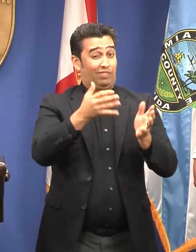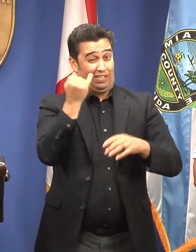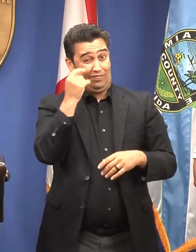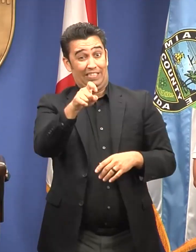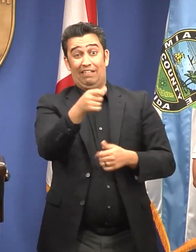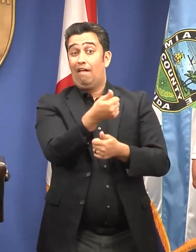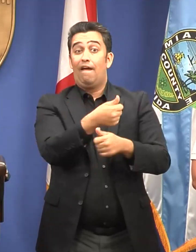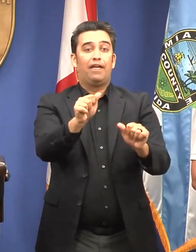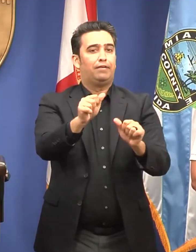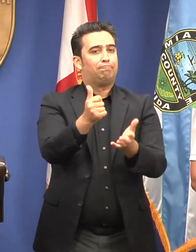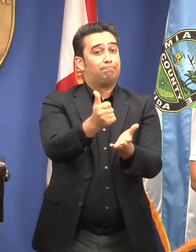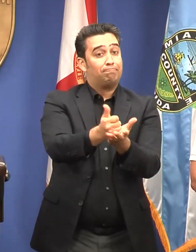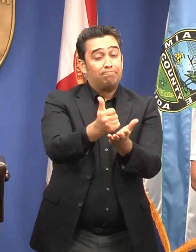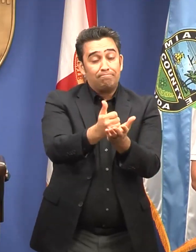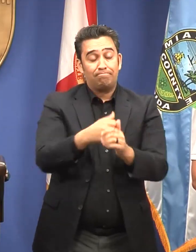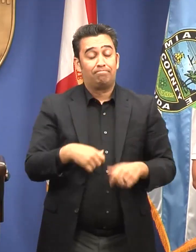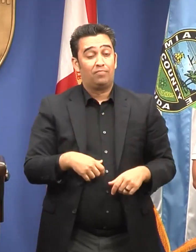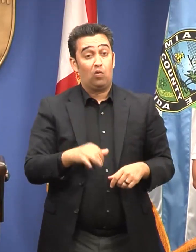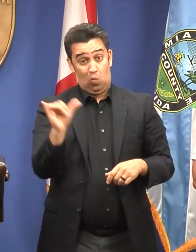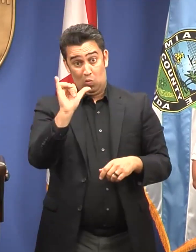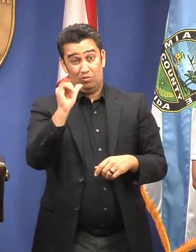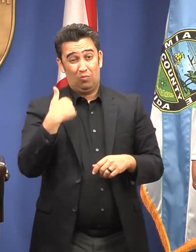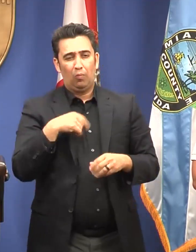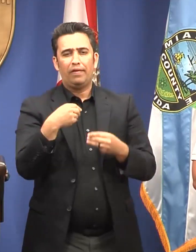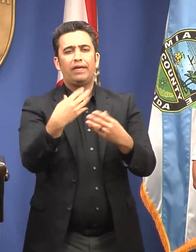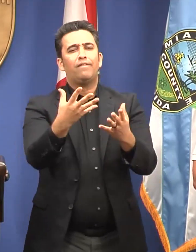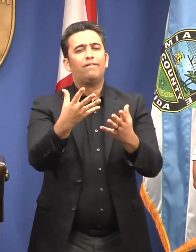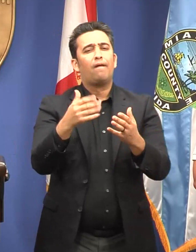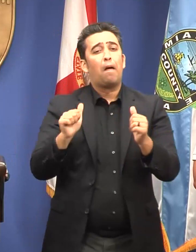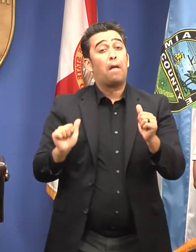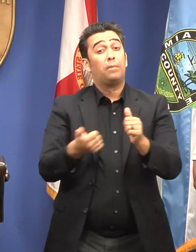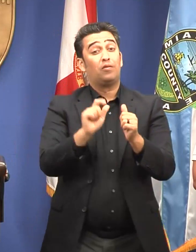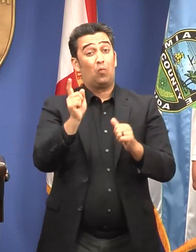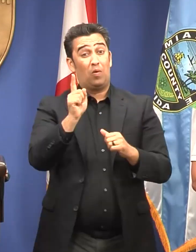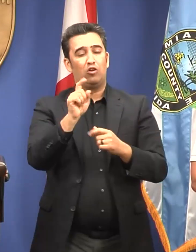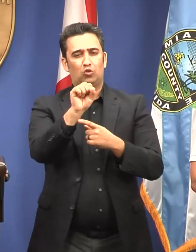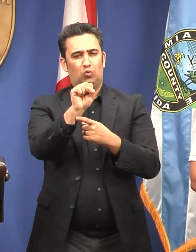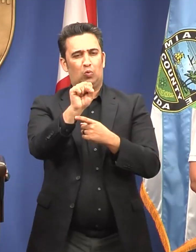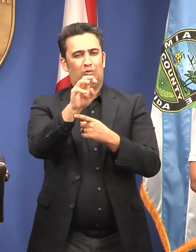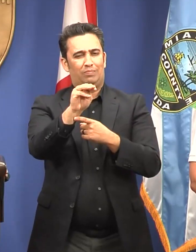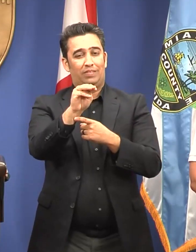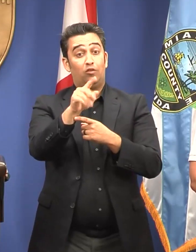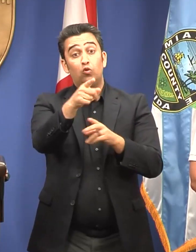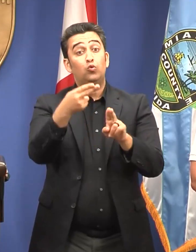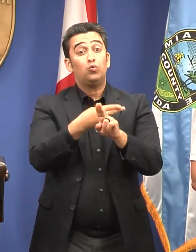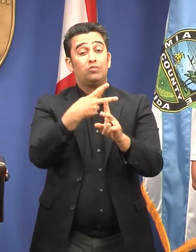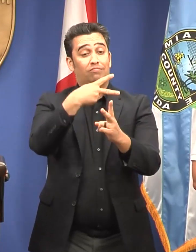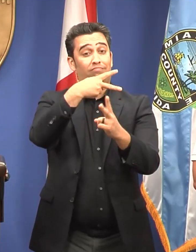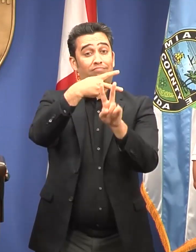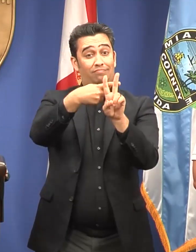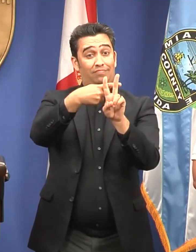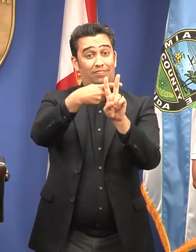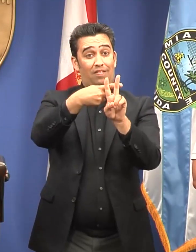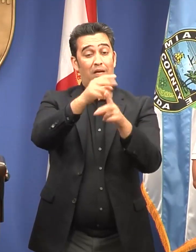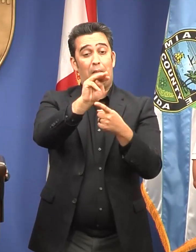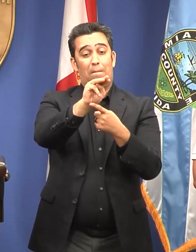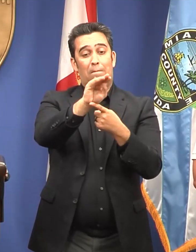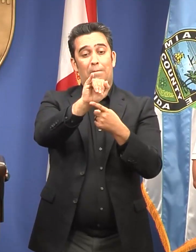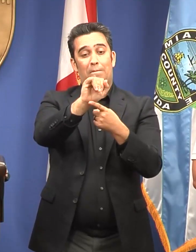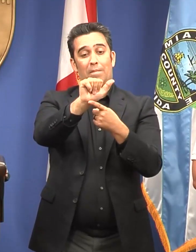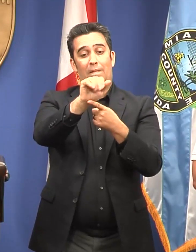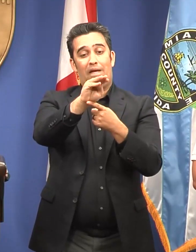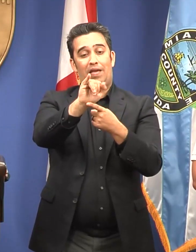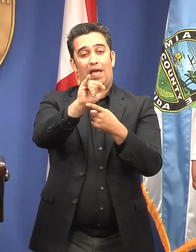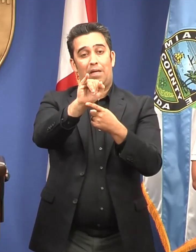you any assistance. And we are also sharing updates on social media using the hashtag Miami-Dade Weather to